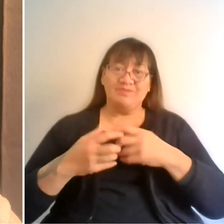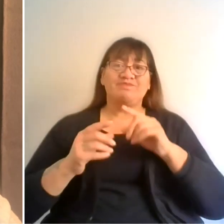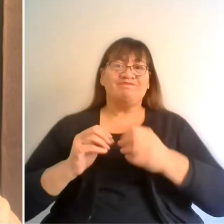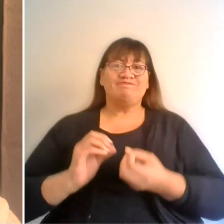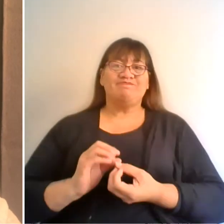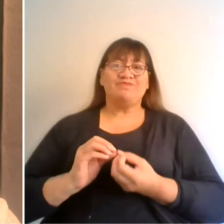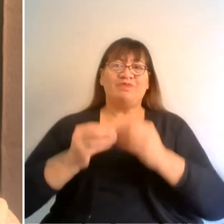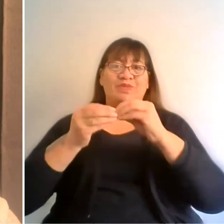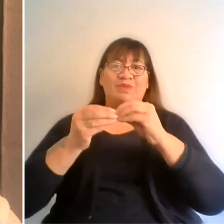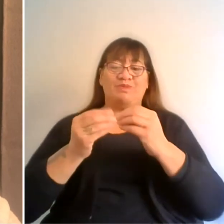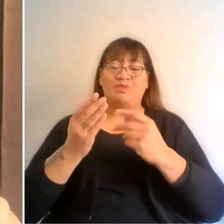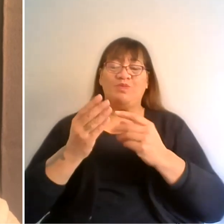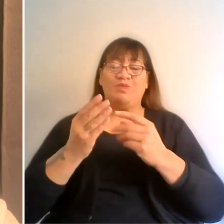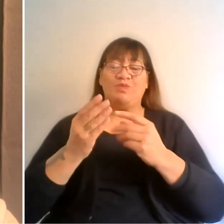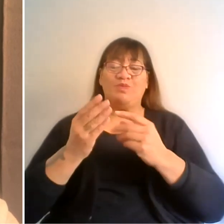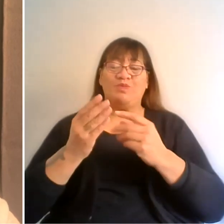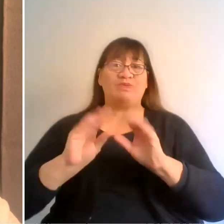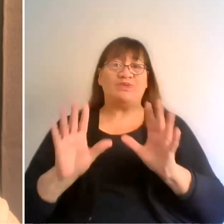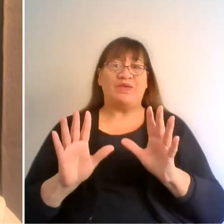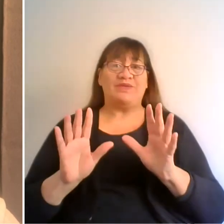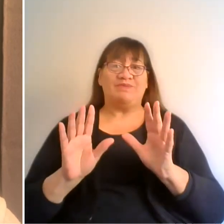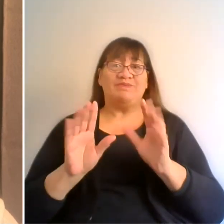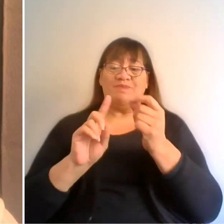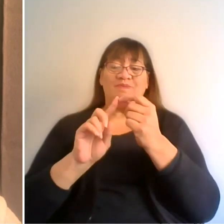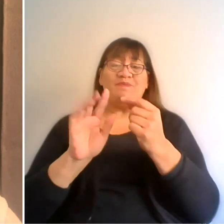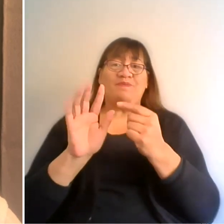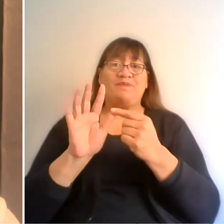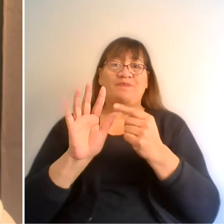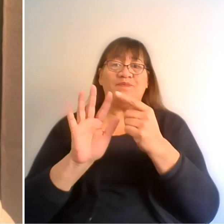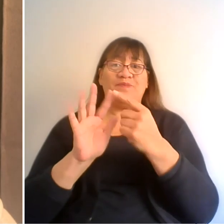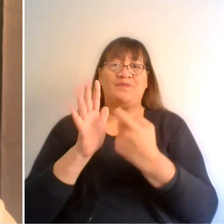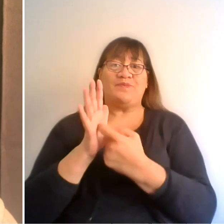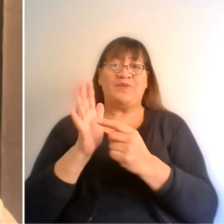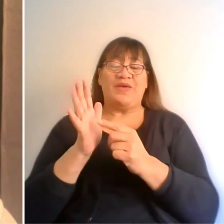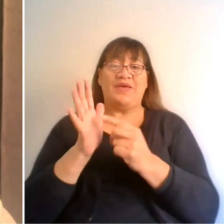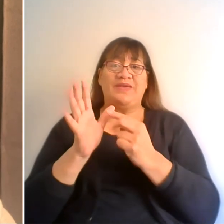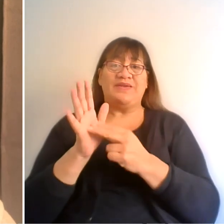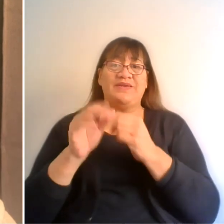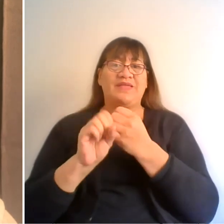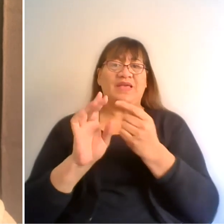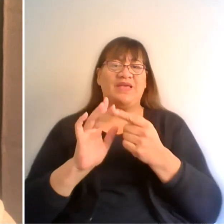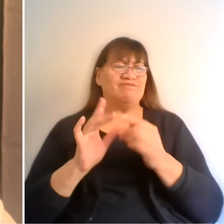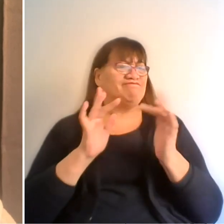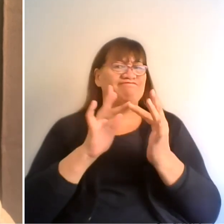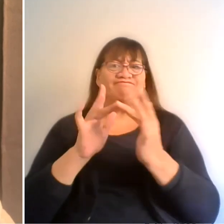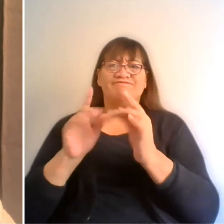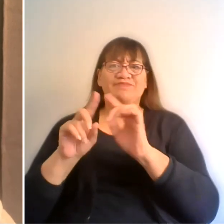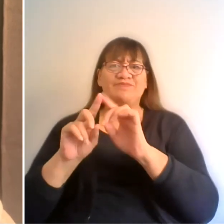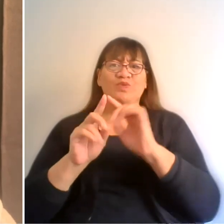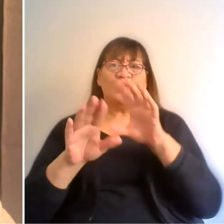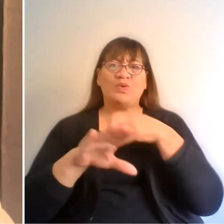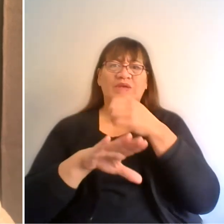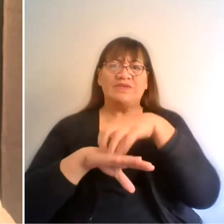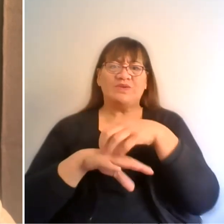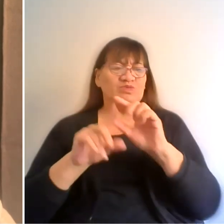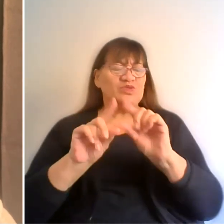find out who we're doing, who all the organisations were that were doing stuff out there. You've just